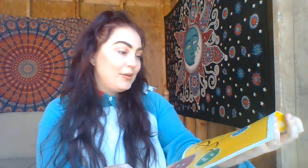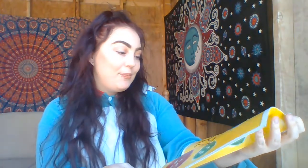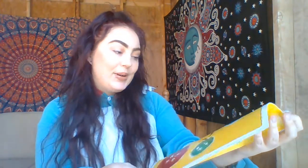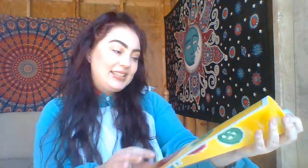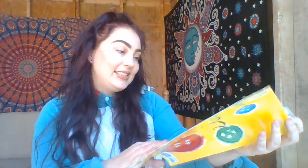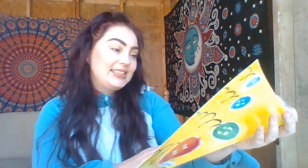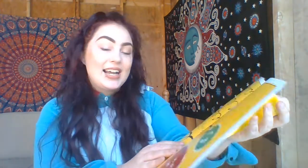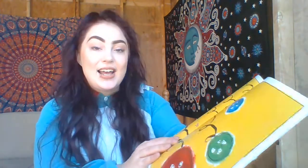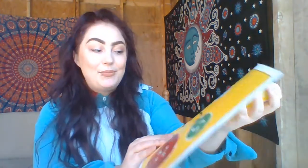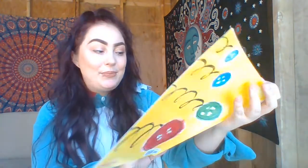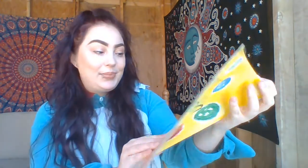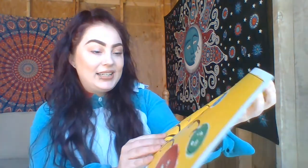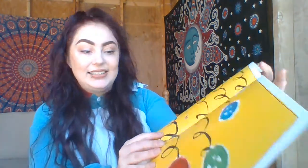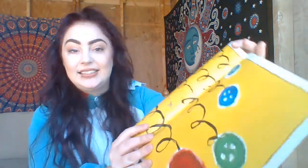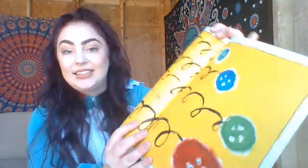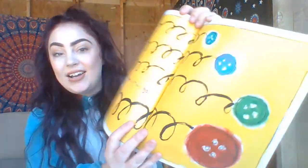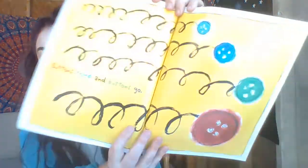Buttons come and buttons go.